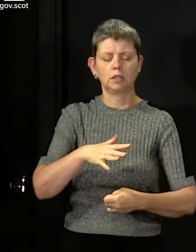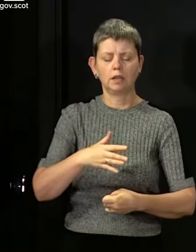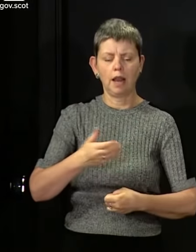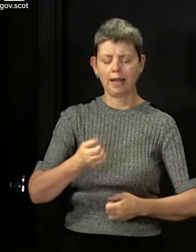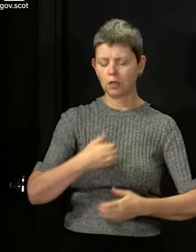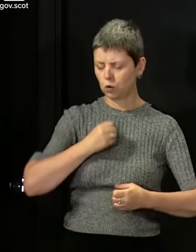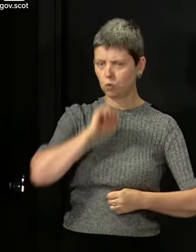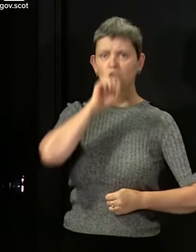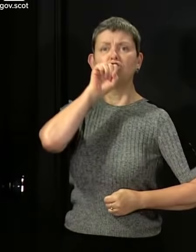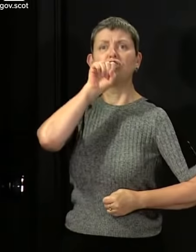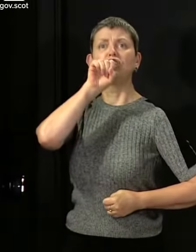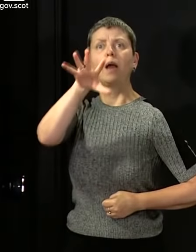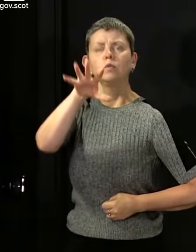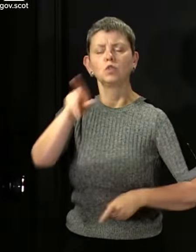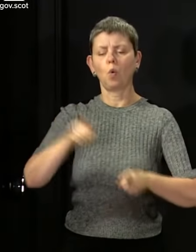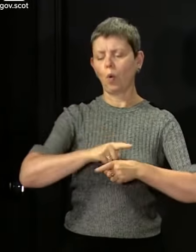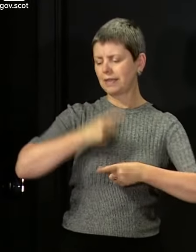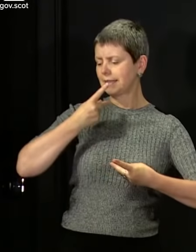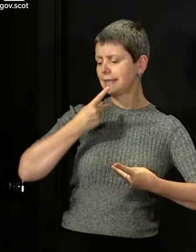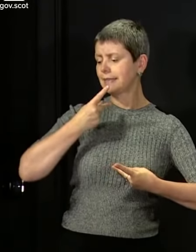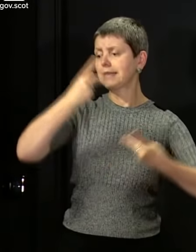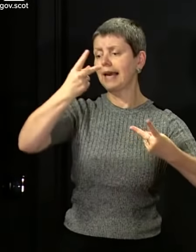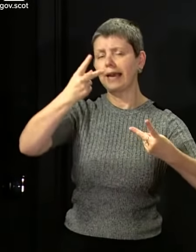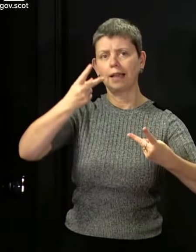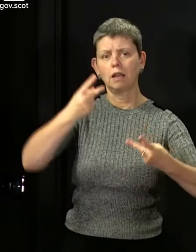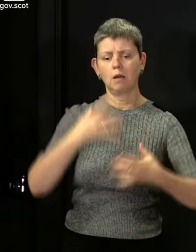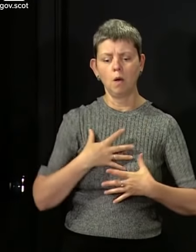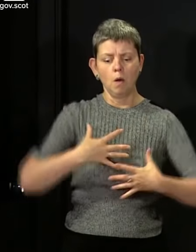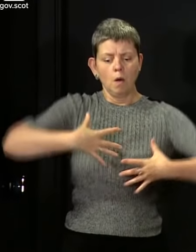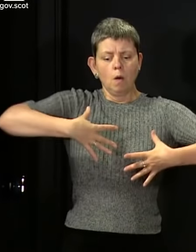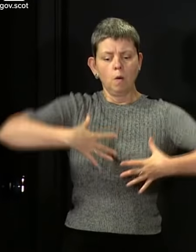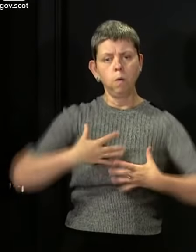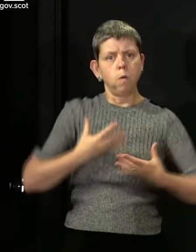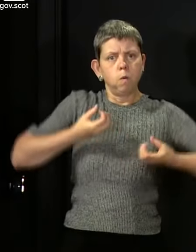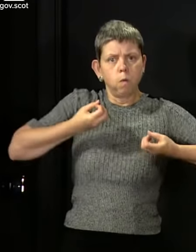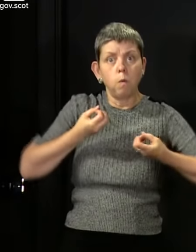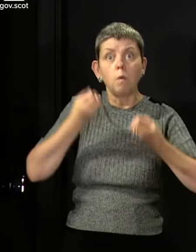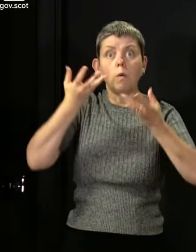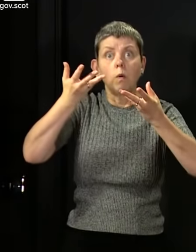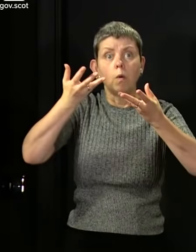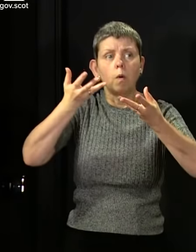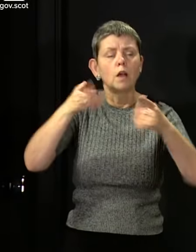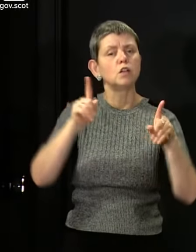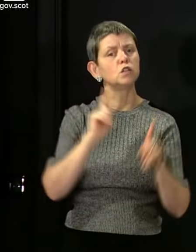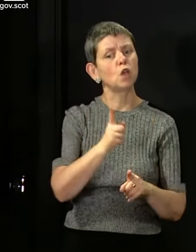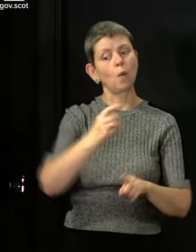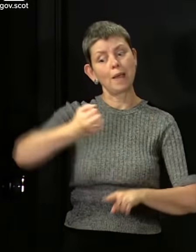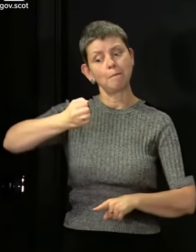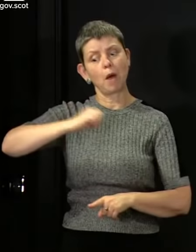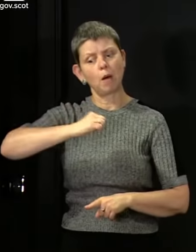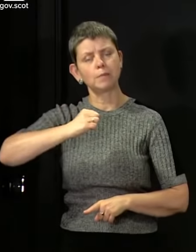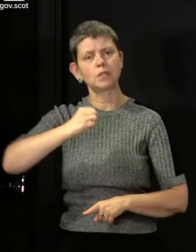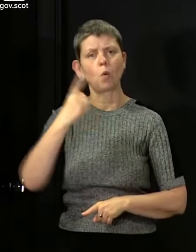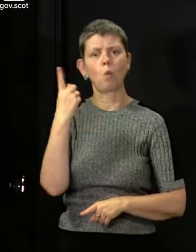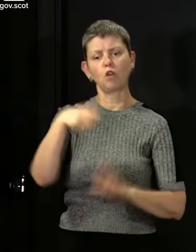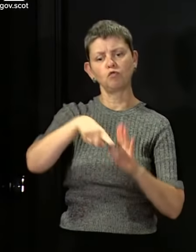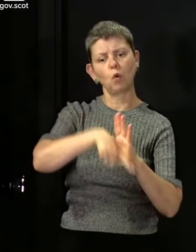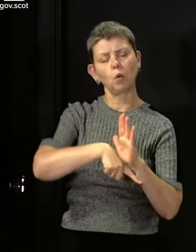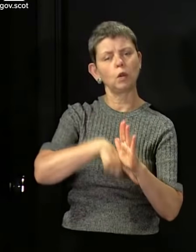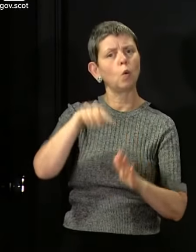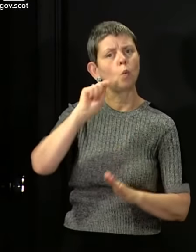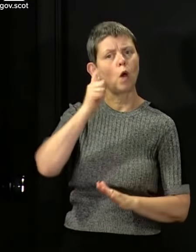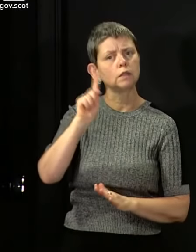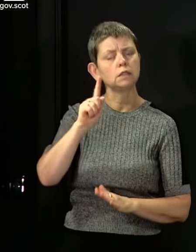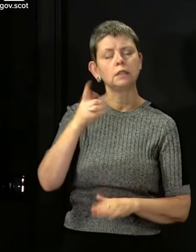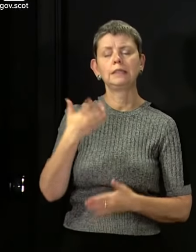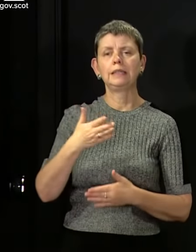to shout over noise. So in a pub, don't expect loud music for a while. That will be one of the restrictions in pubs, so that people are not in